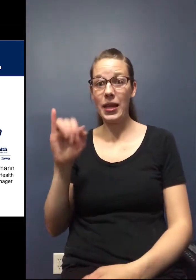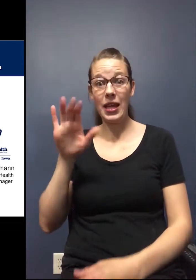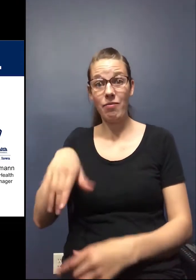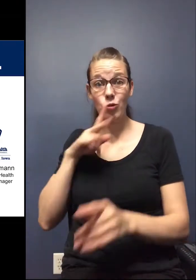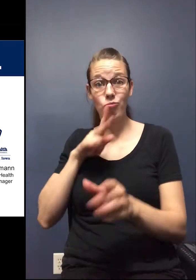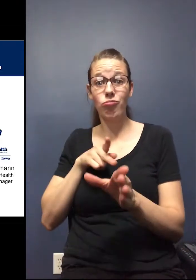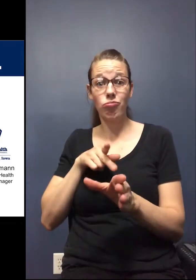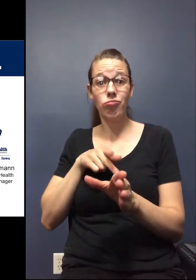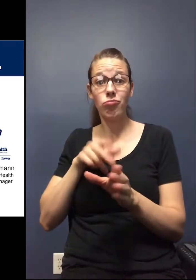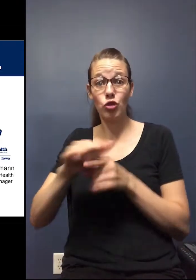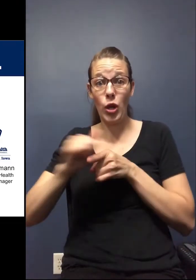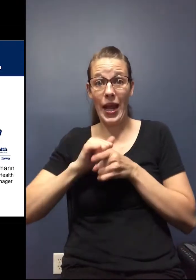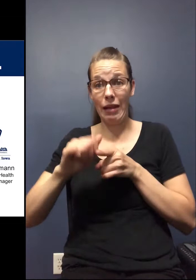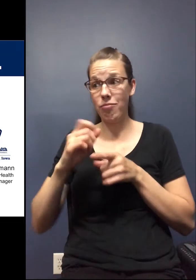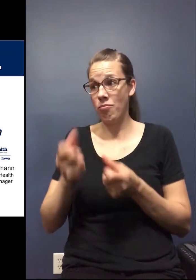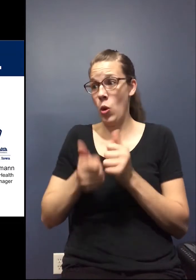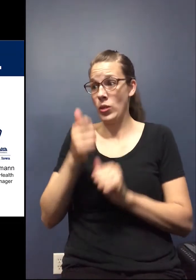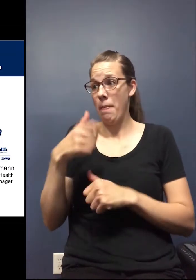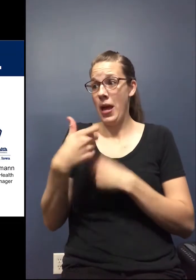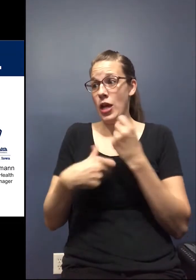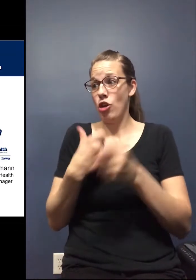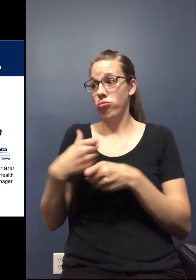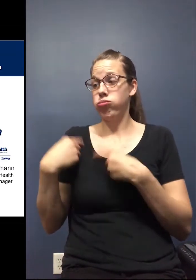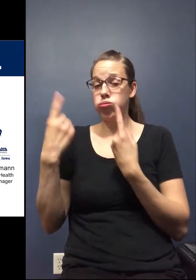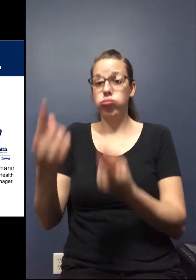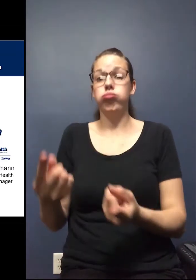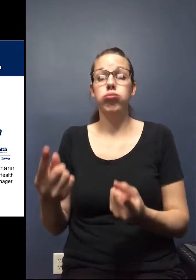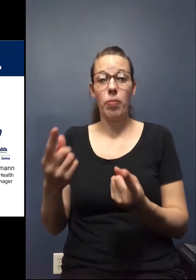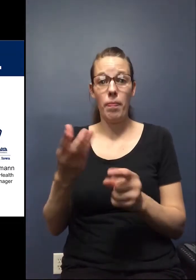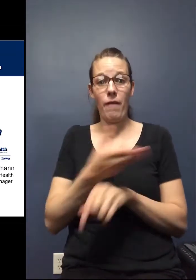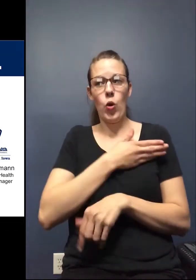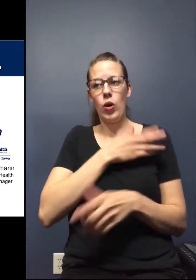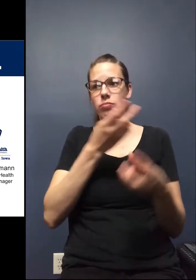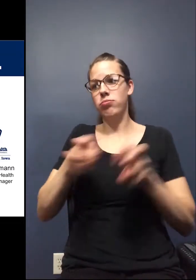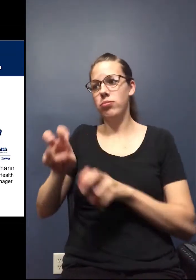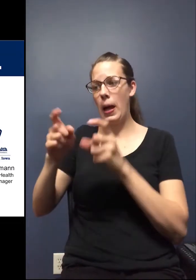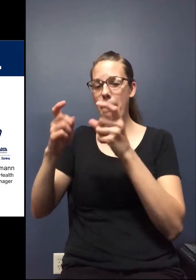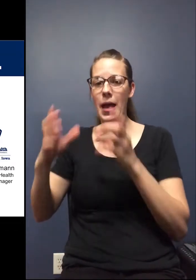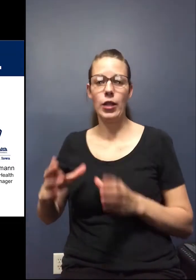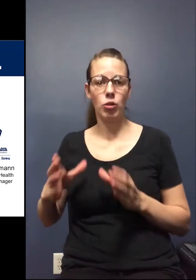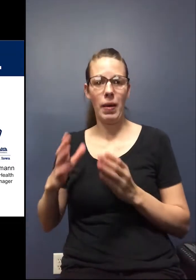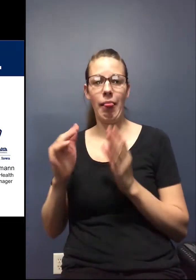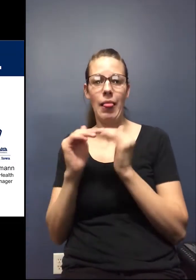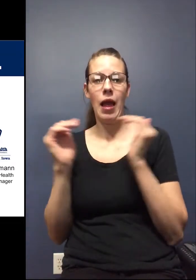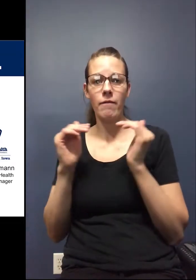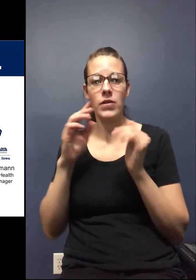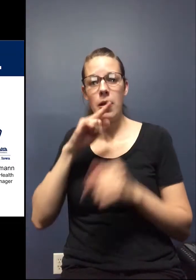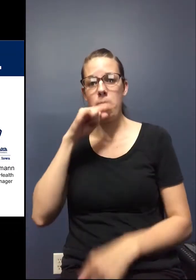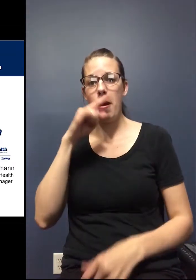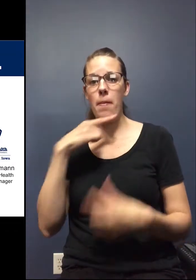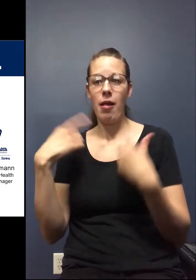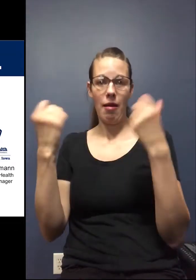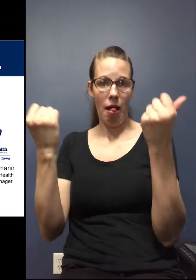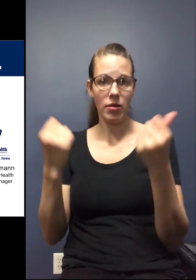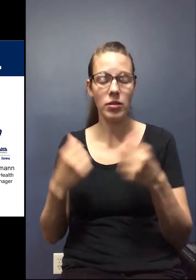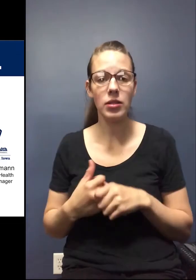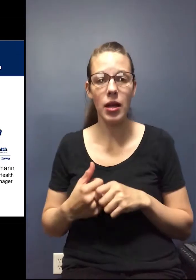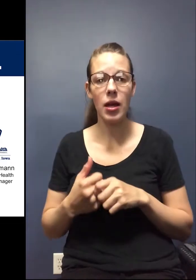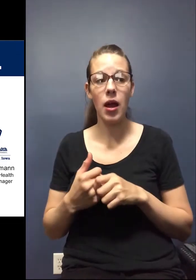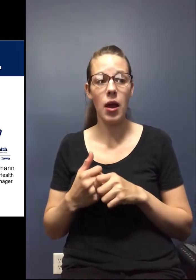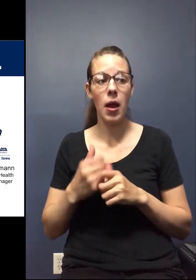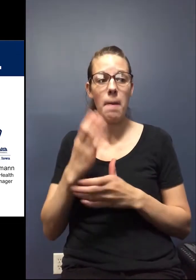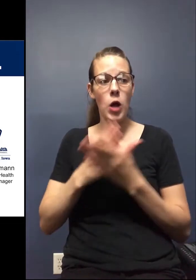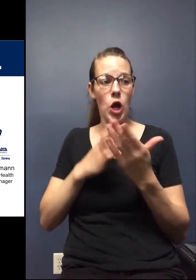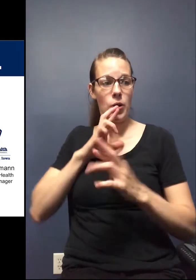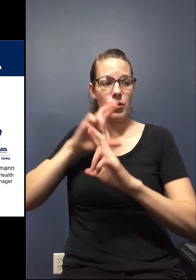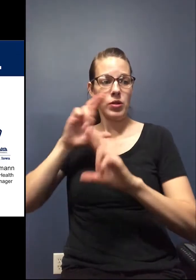That's what I spent most of my years doing prior to getting into more of a management level of public health. I think